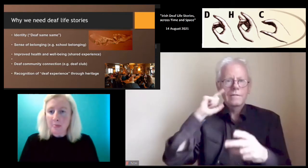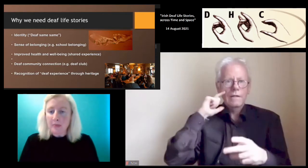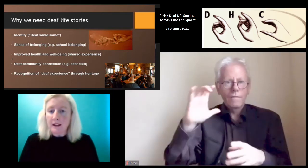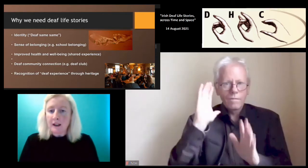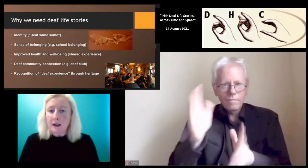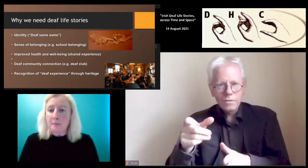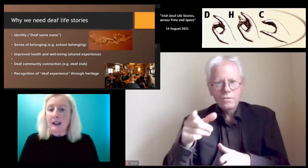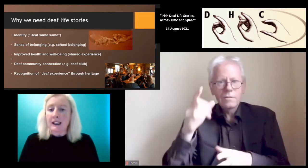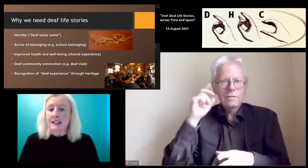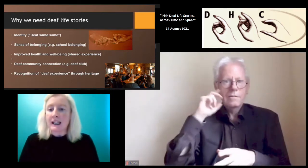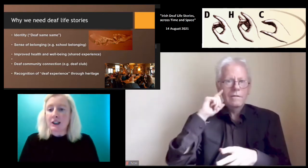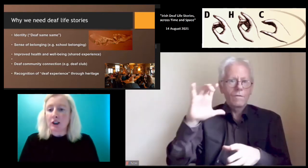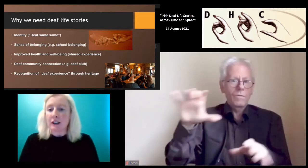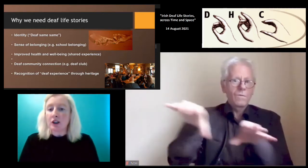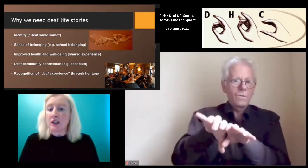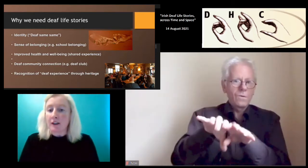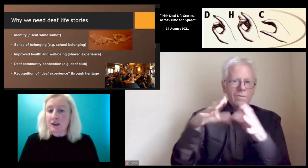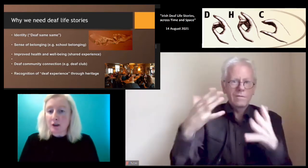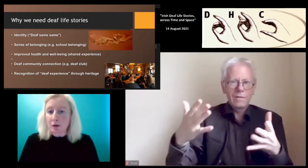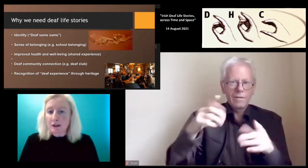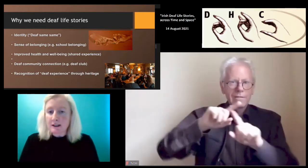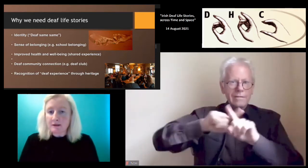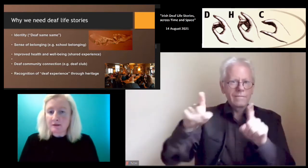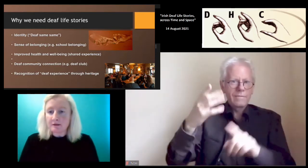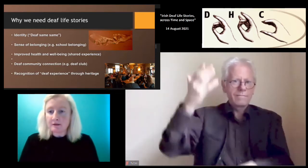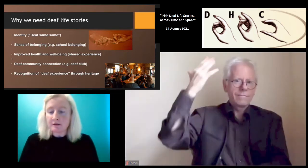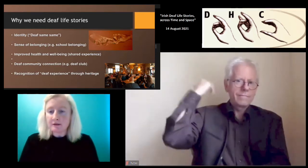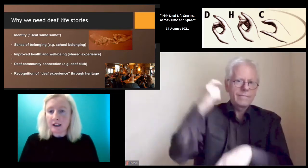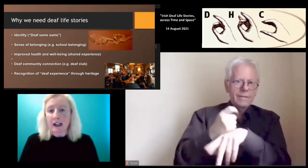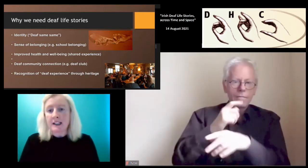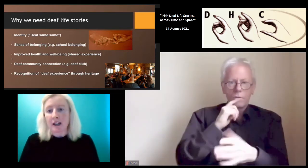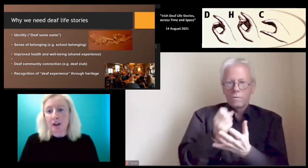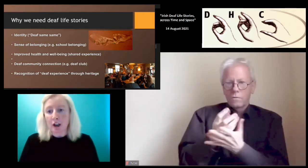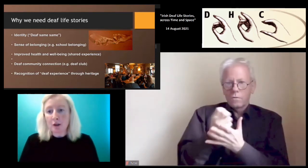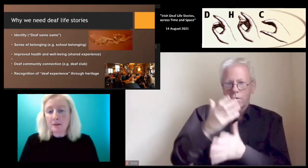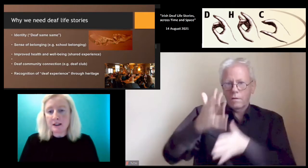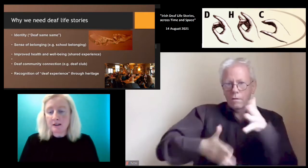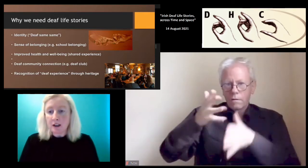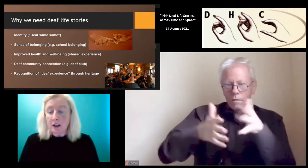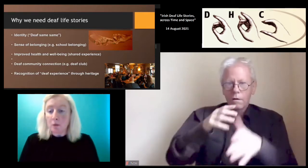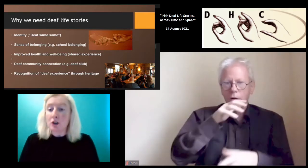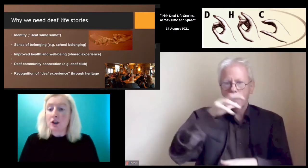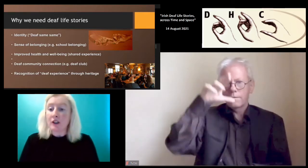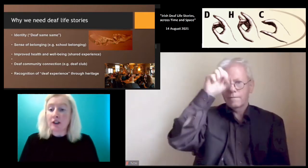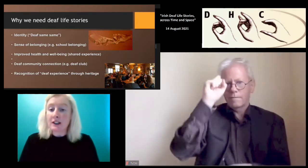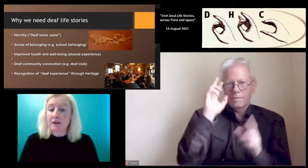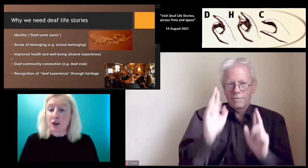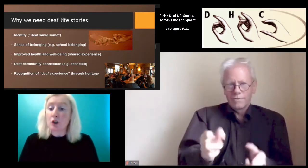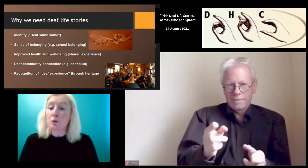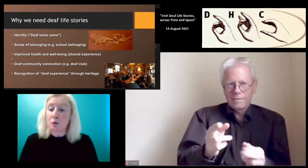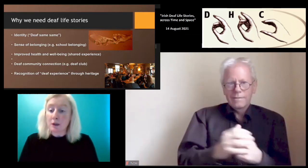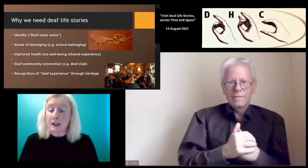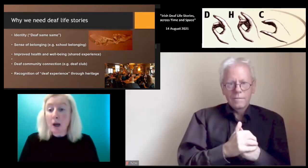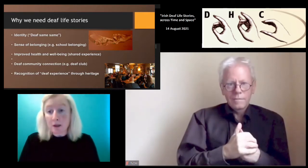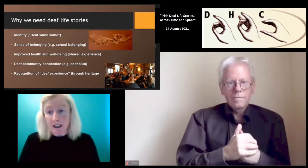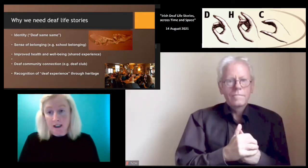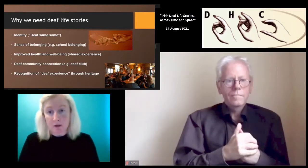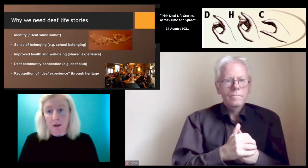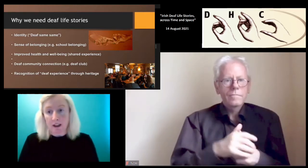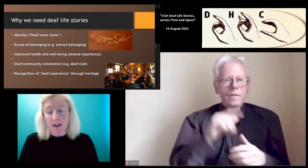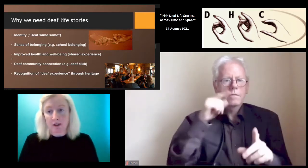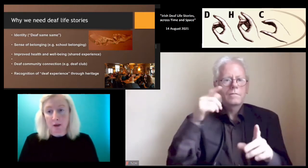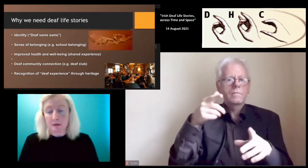by attending Deaf schools, Deaf clubs, which is very different to